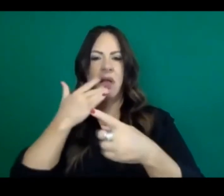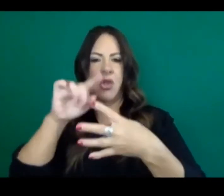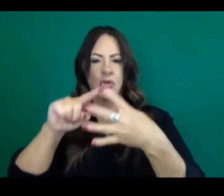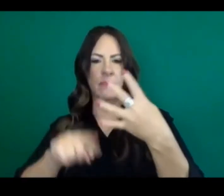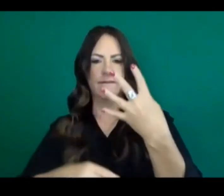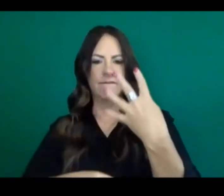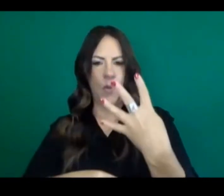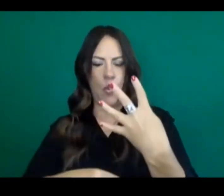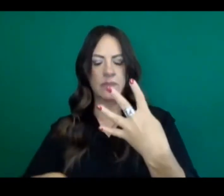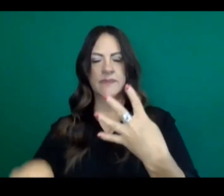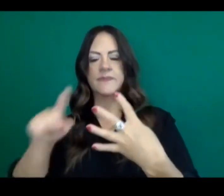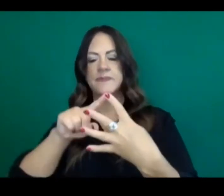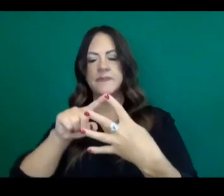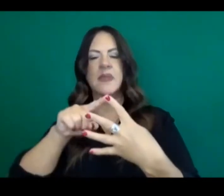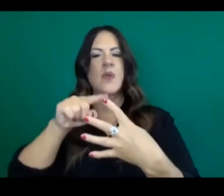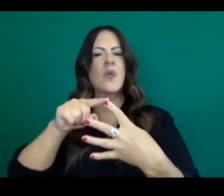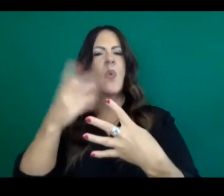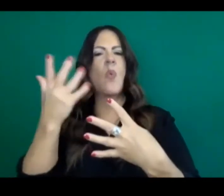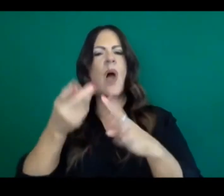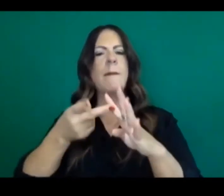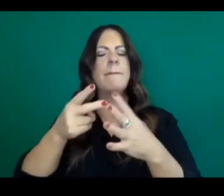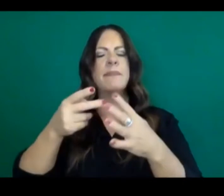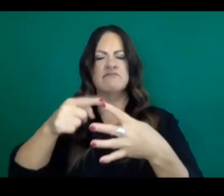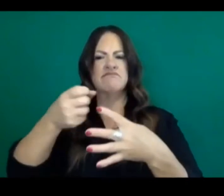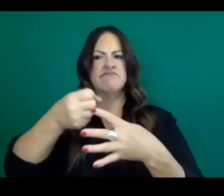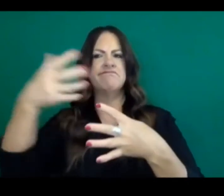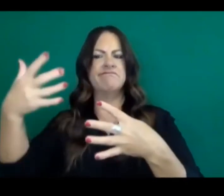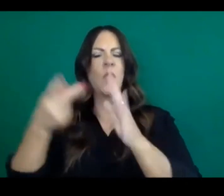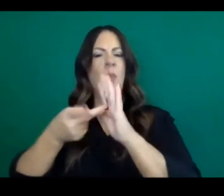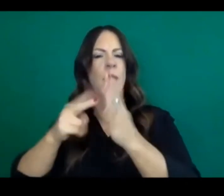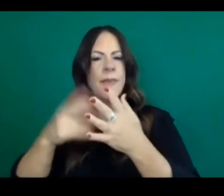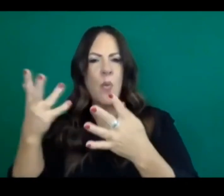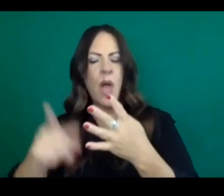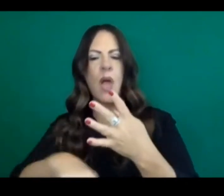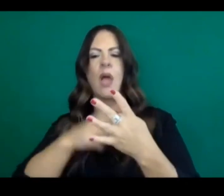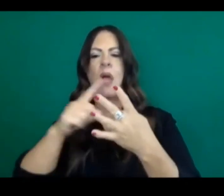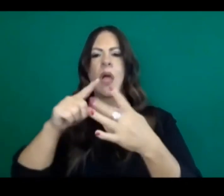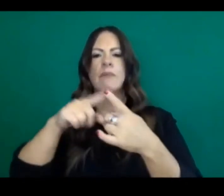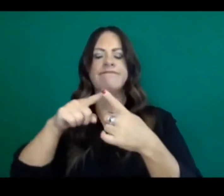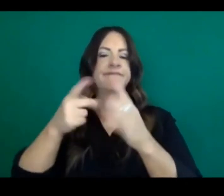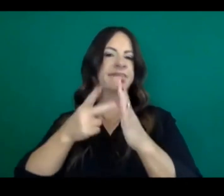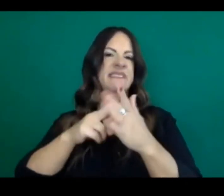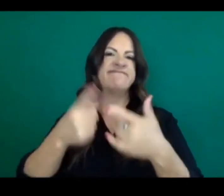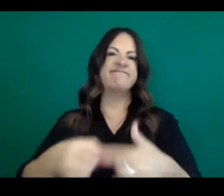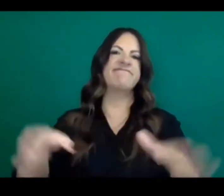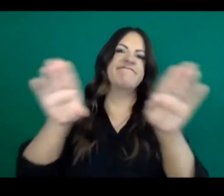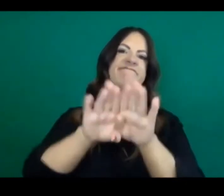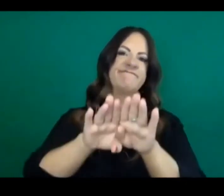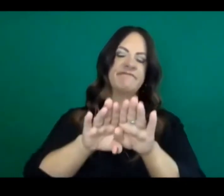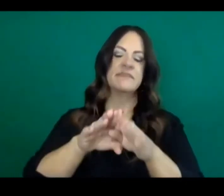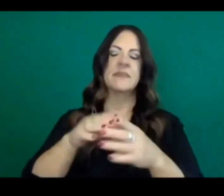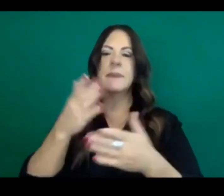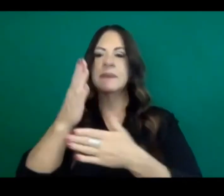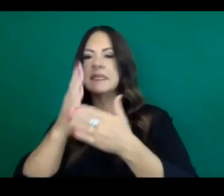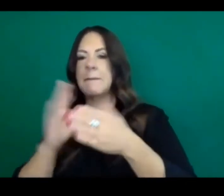different level of operations for many different sectors. Some might still remain closed in the tier that your county's in. Others may